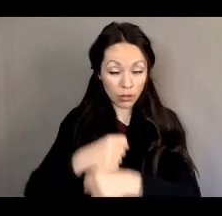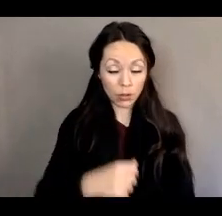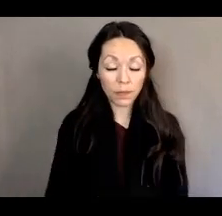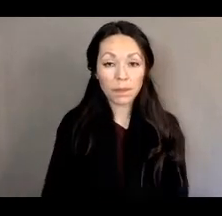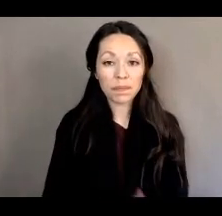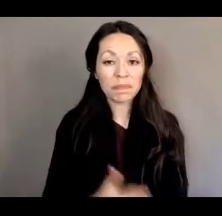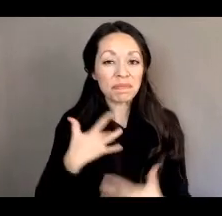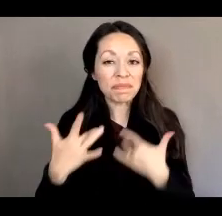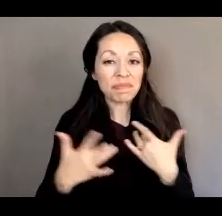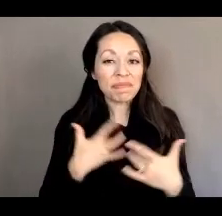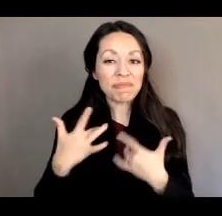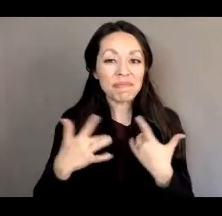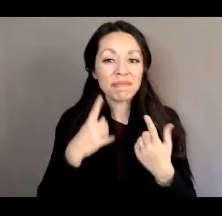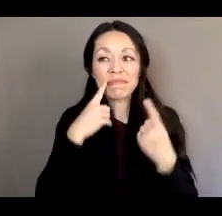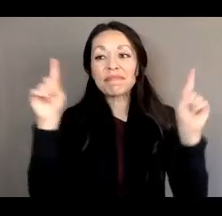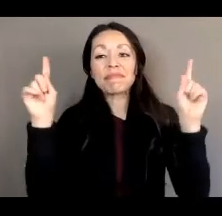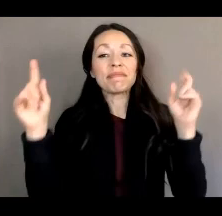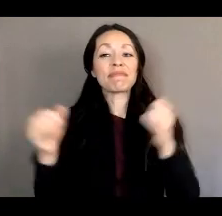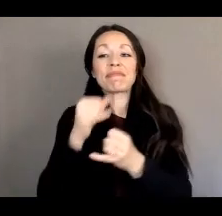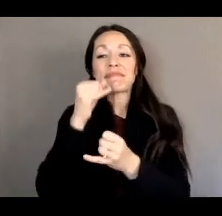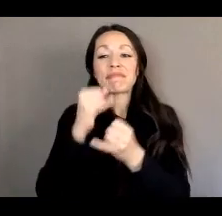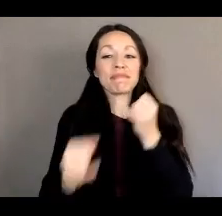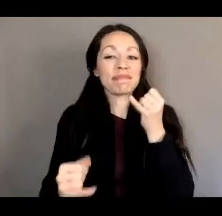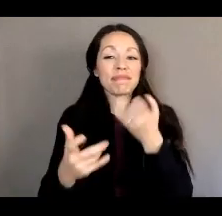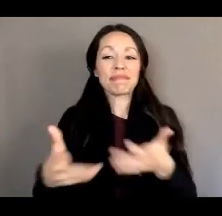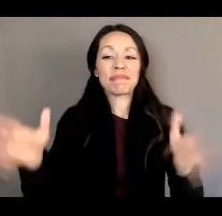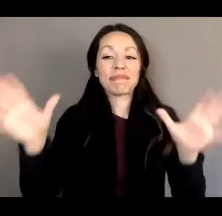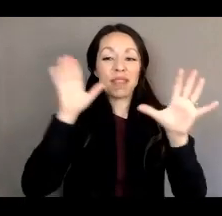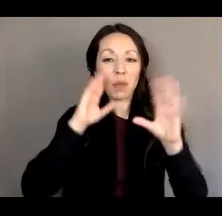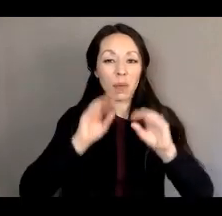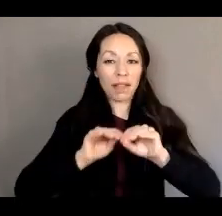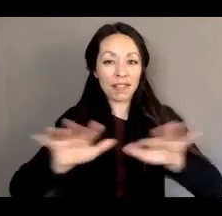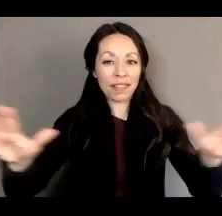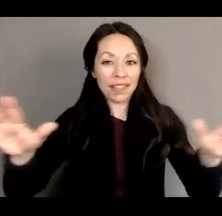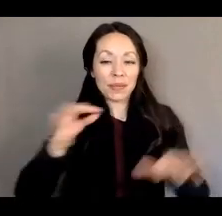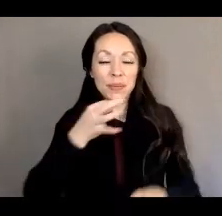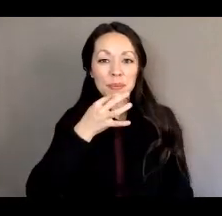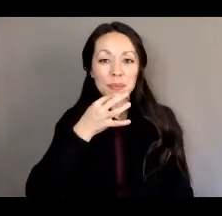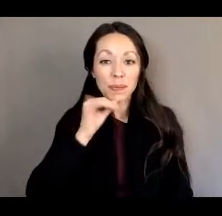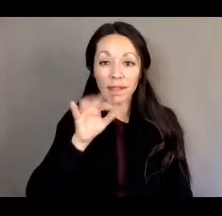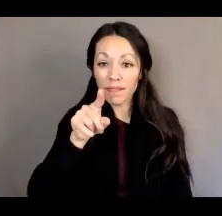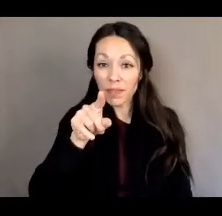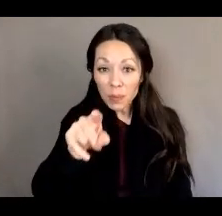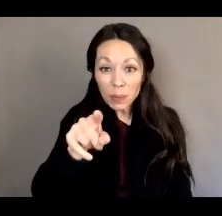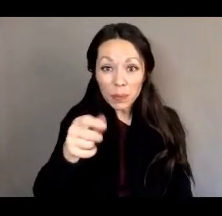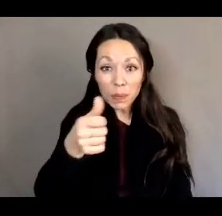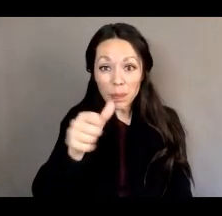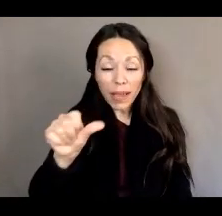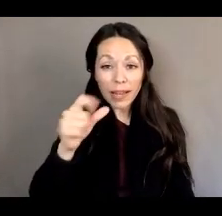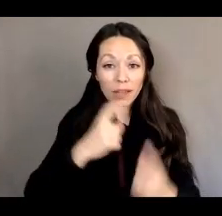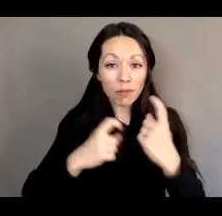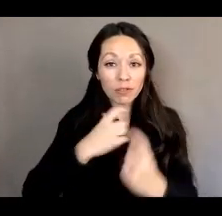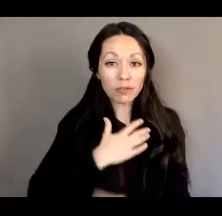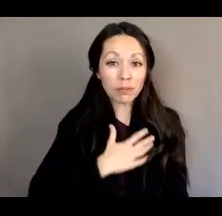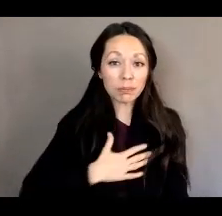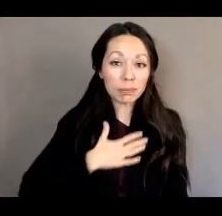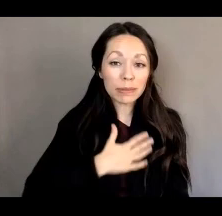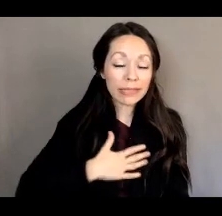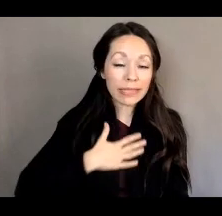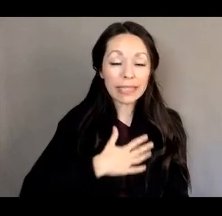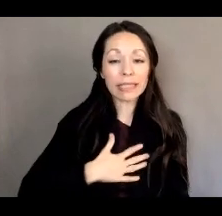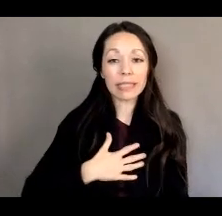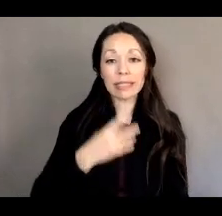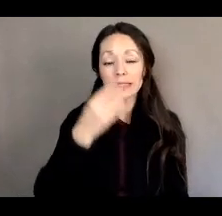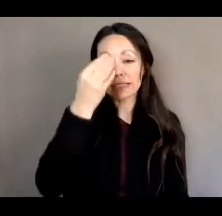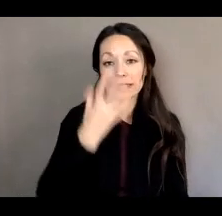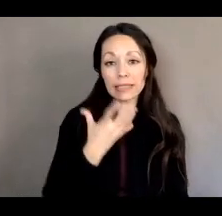excited that we finalized that we're going to get this out. So if you have any questions, please continue to let us